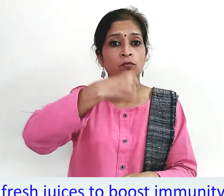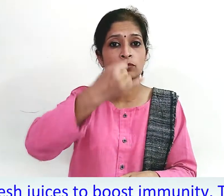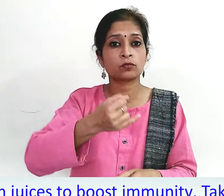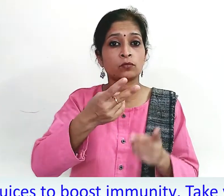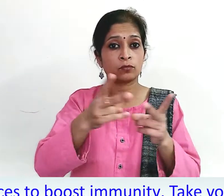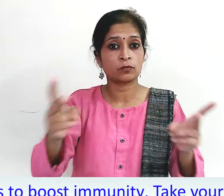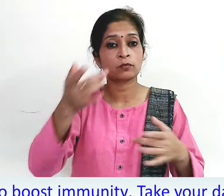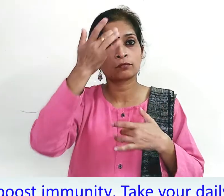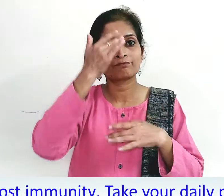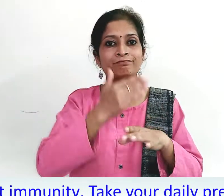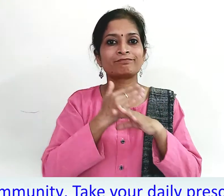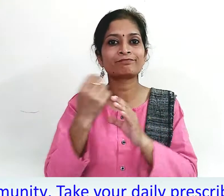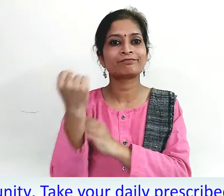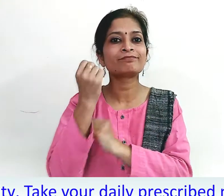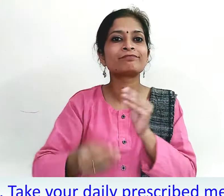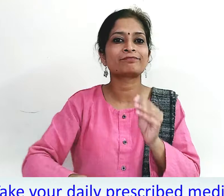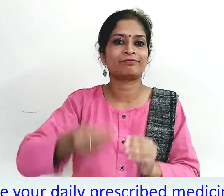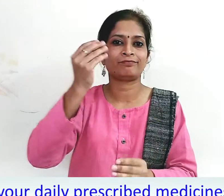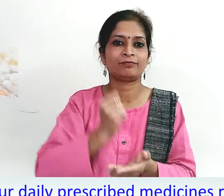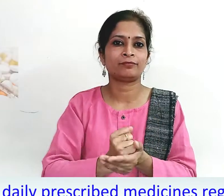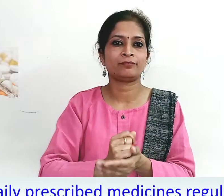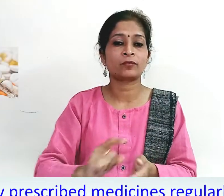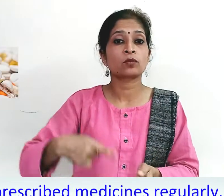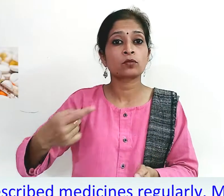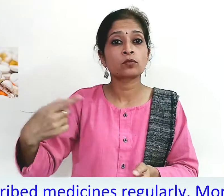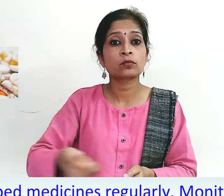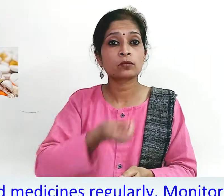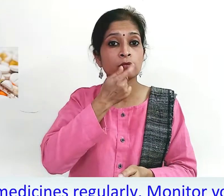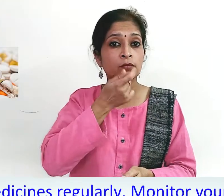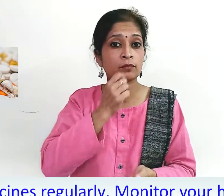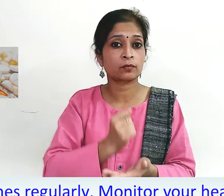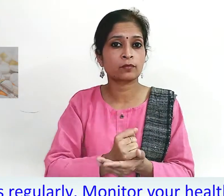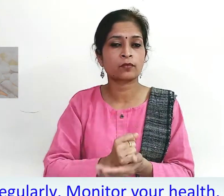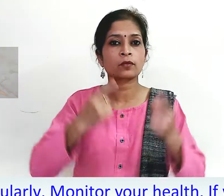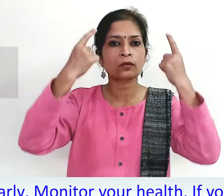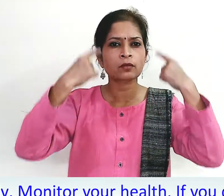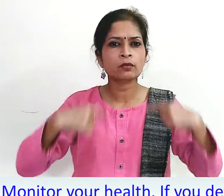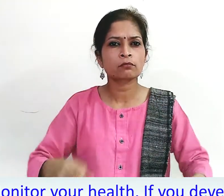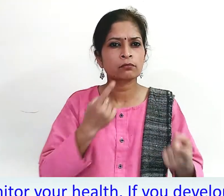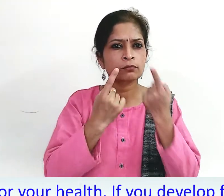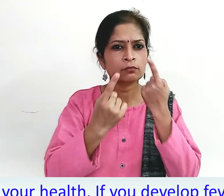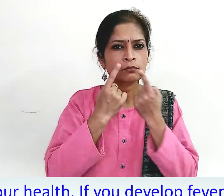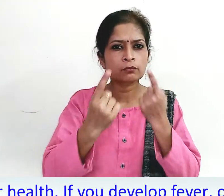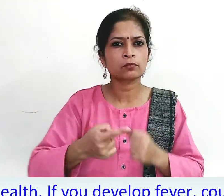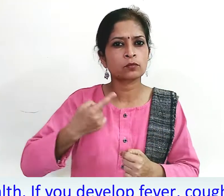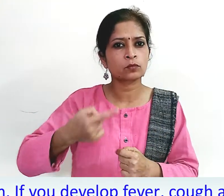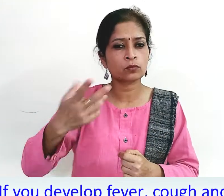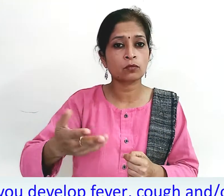immunity. Take your daily prescribed medicines regularly. Monitor your health. If you develop fever,